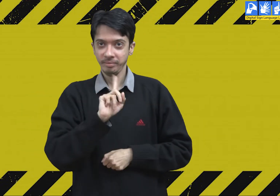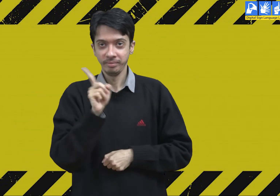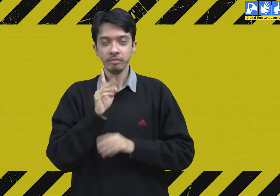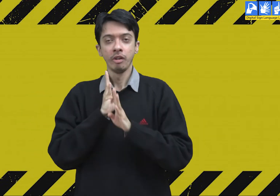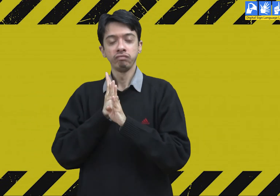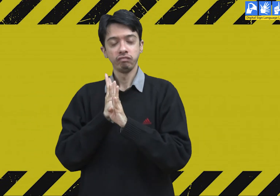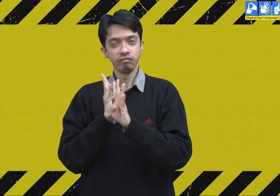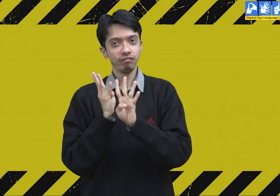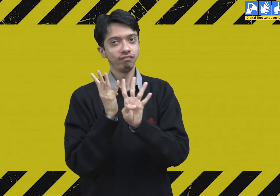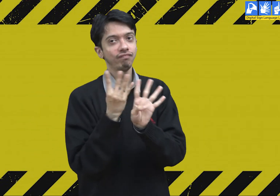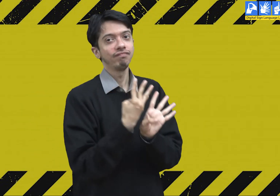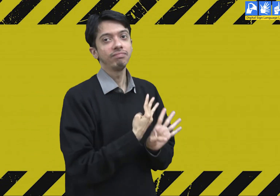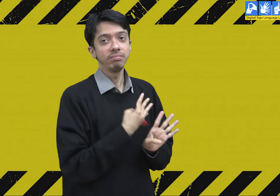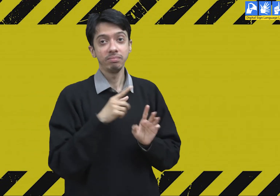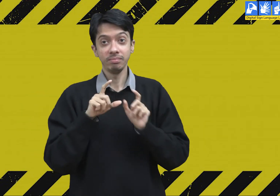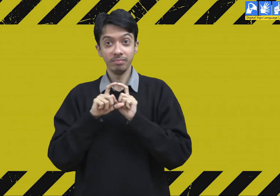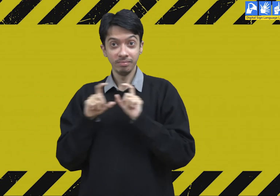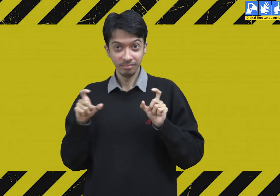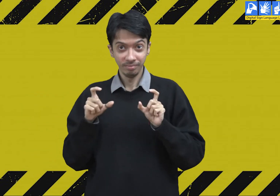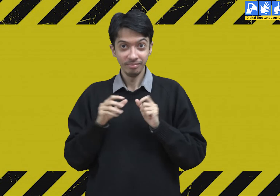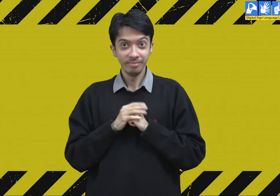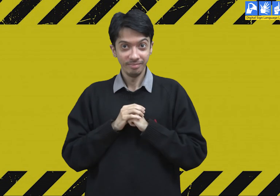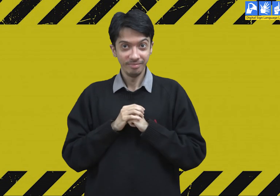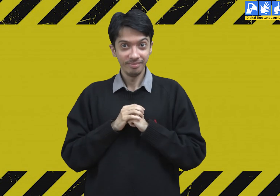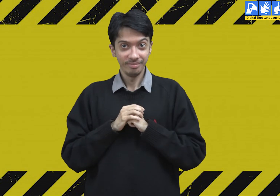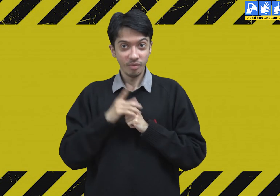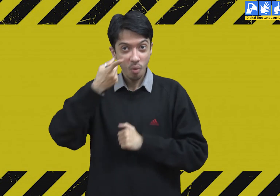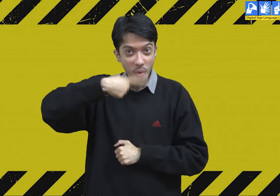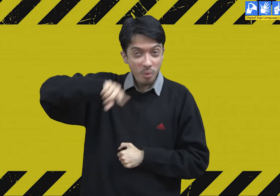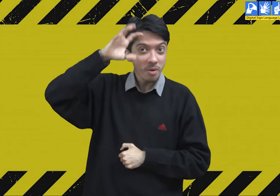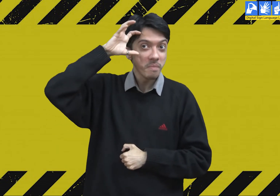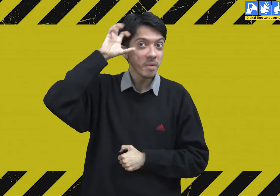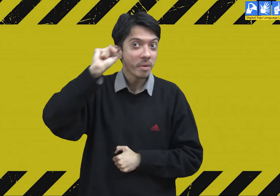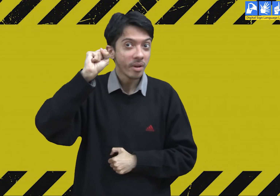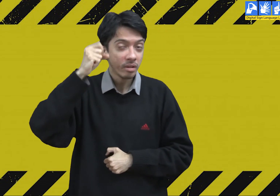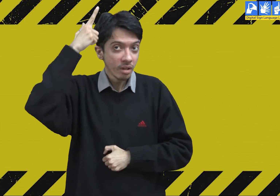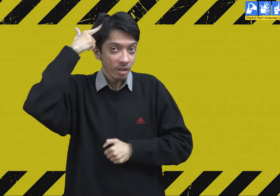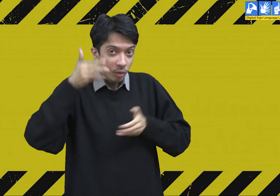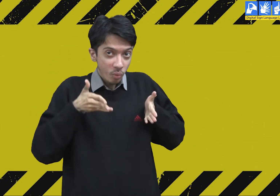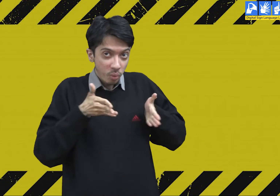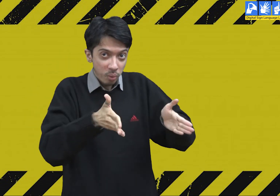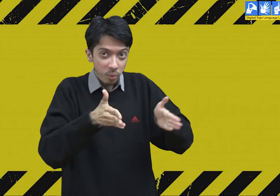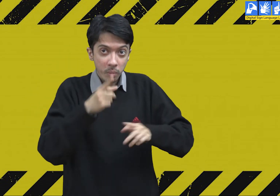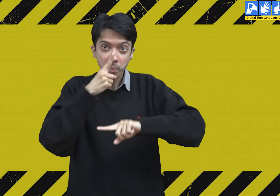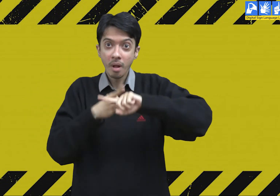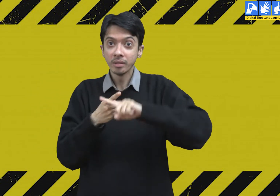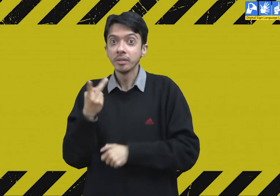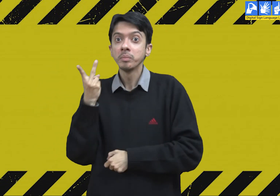Don't push others while getting out of the bus. So, remember the safety rules to be followed on the